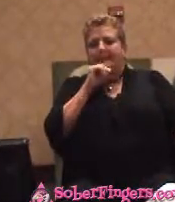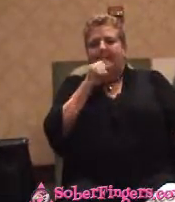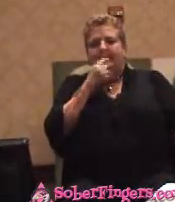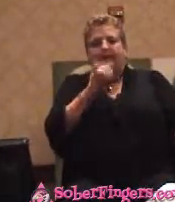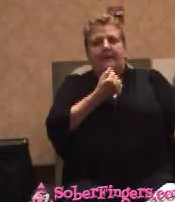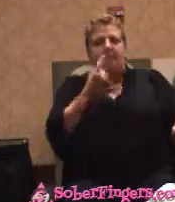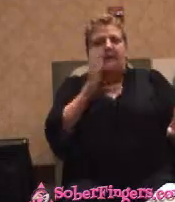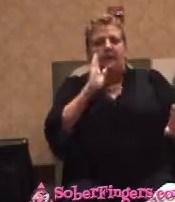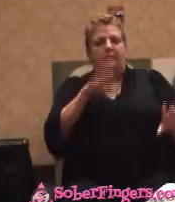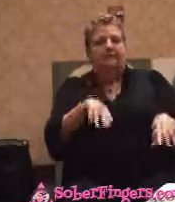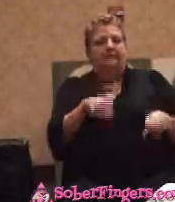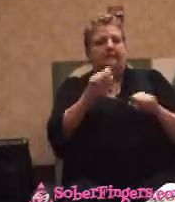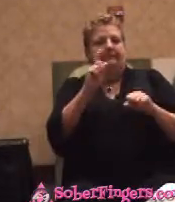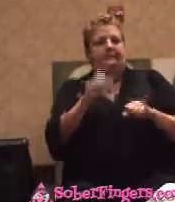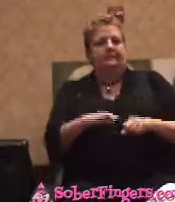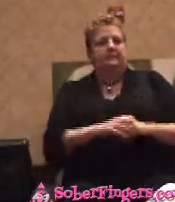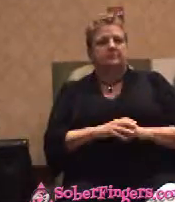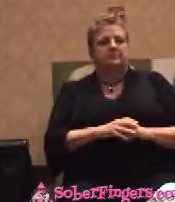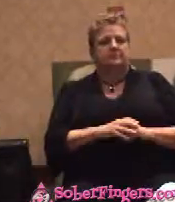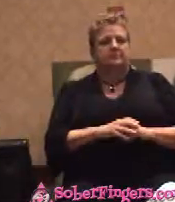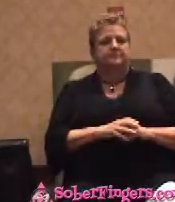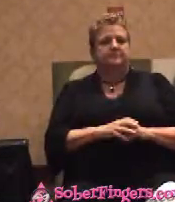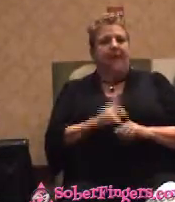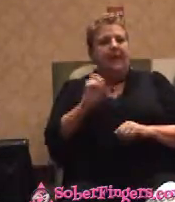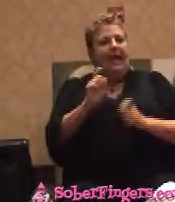to take the test. And I had to change the test a little bit.